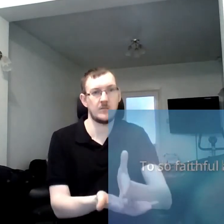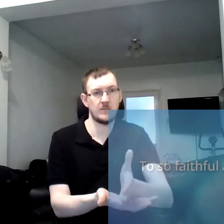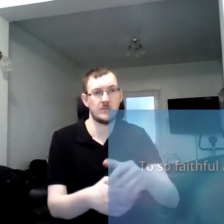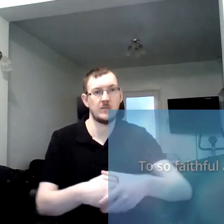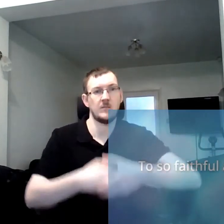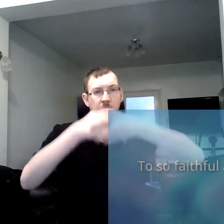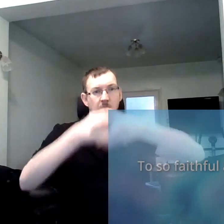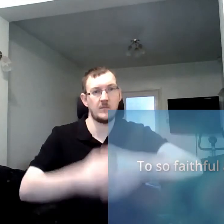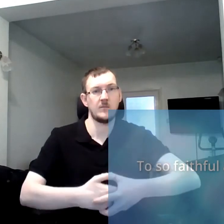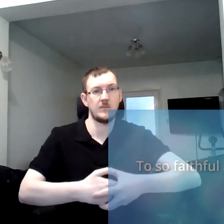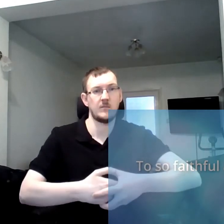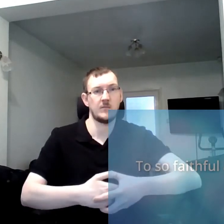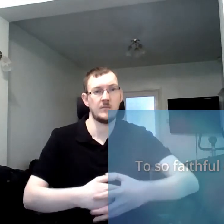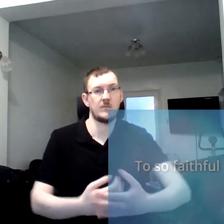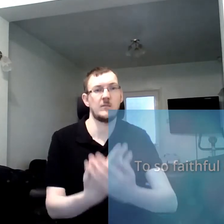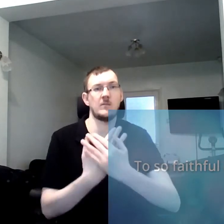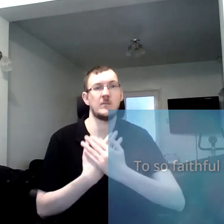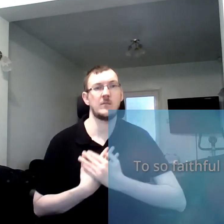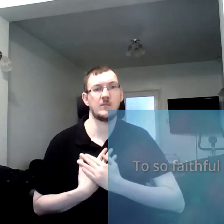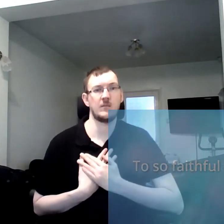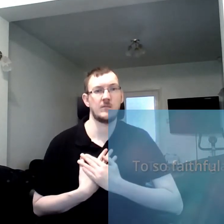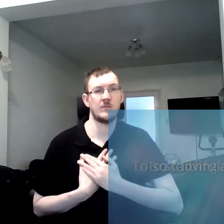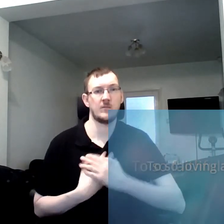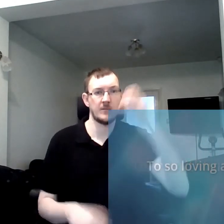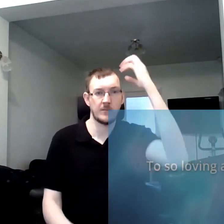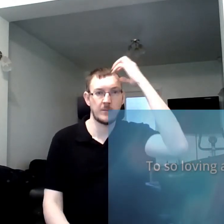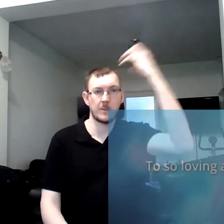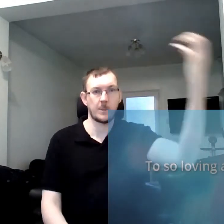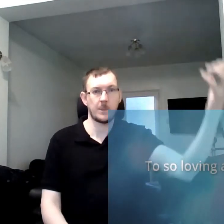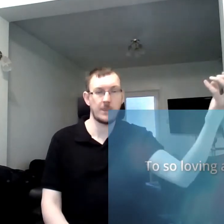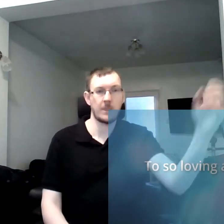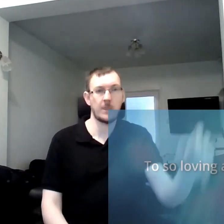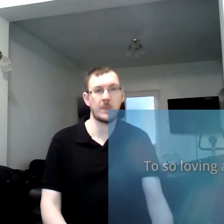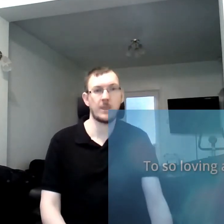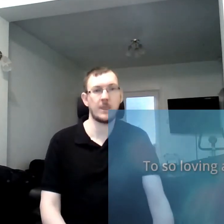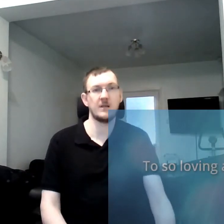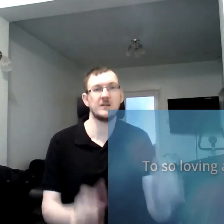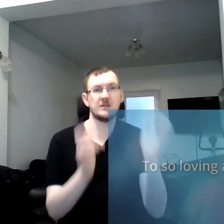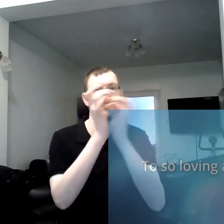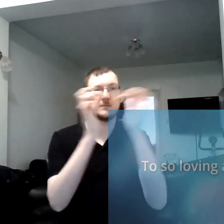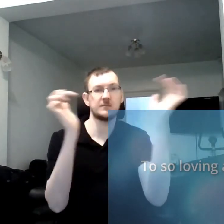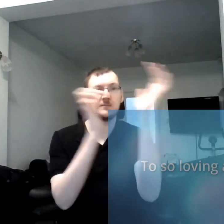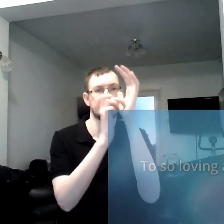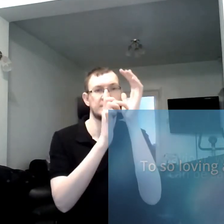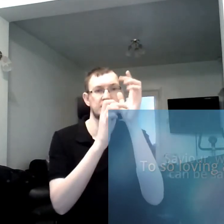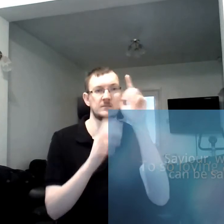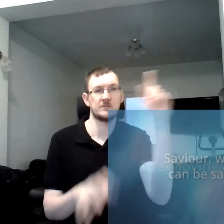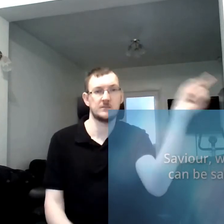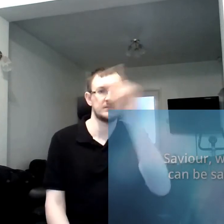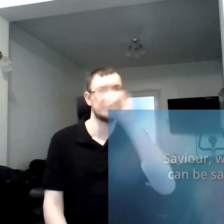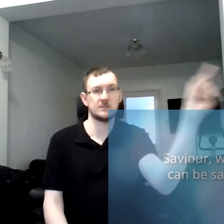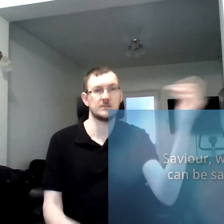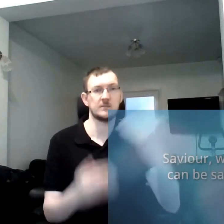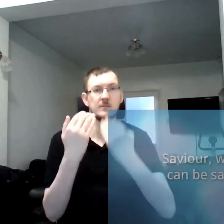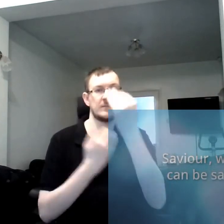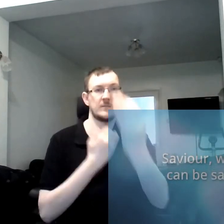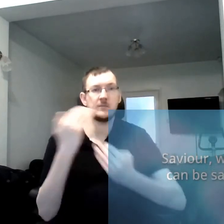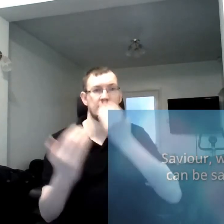faithful a friend. To so loving a king. Savior what can be